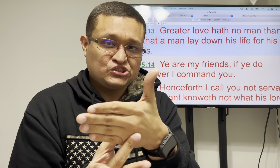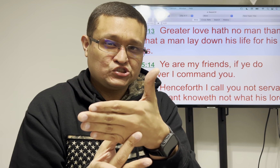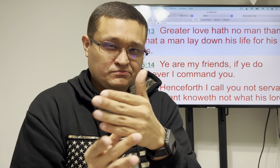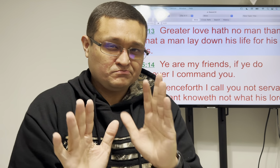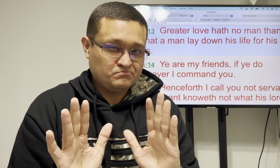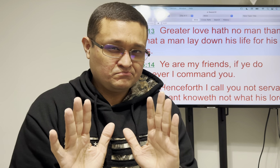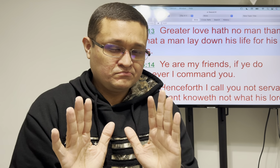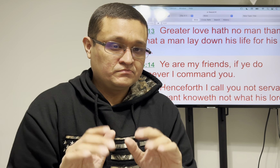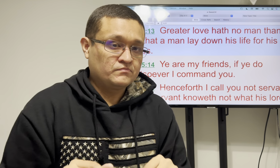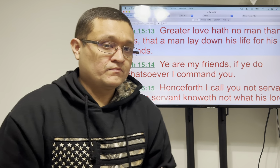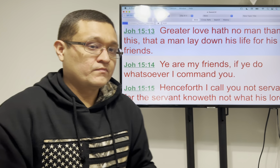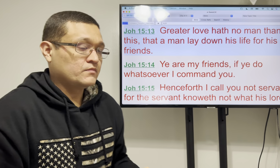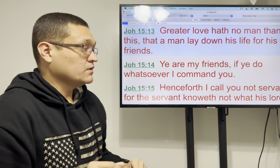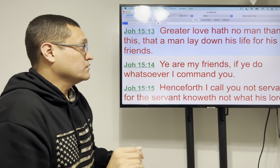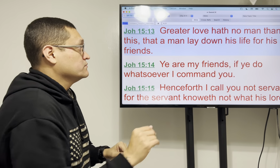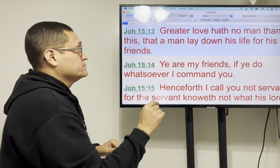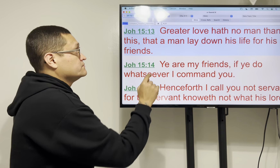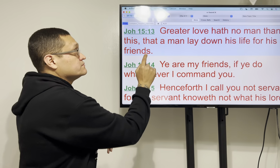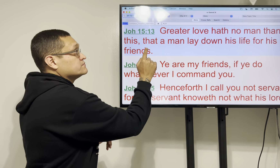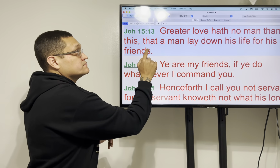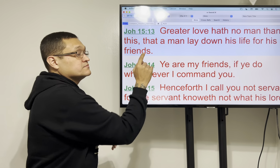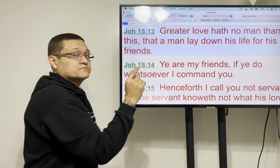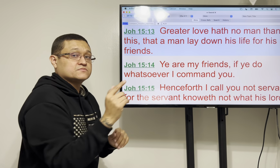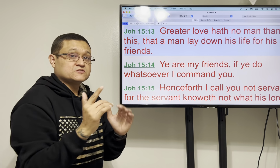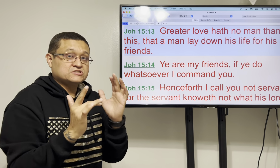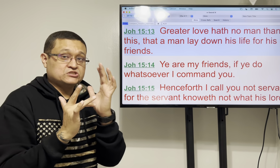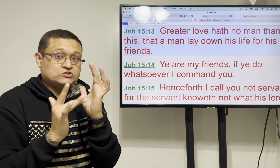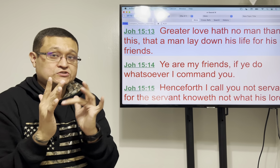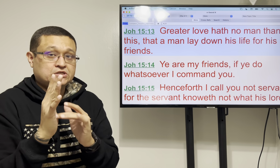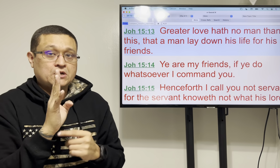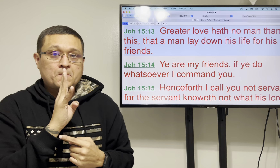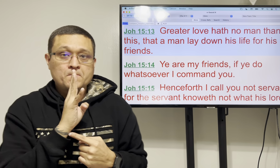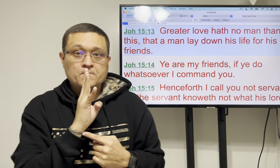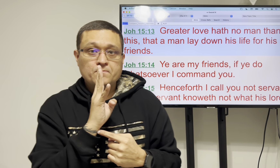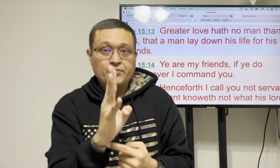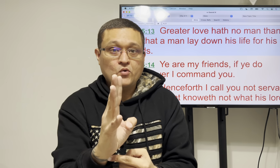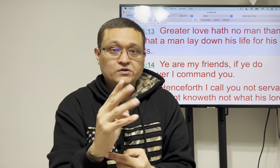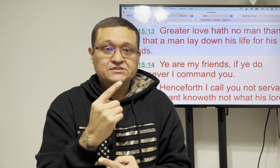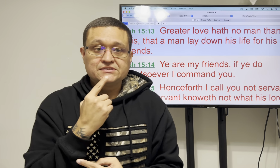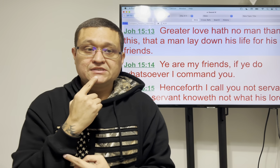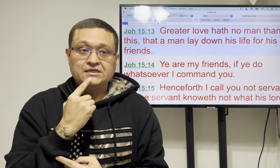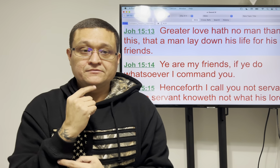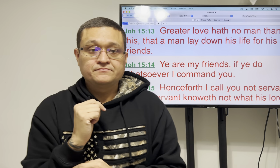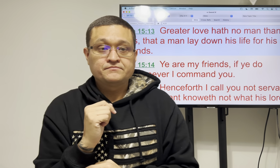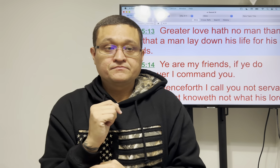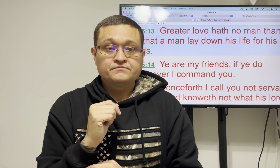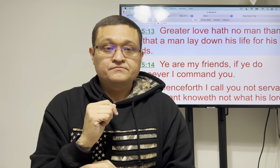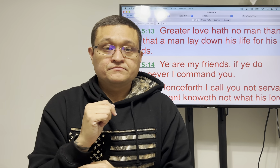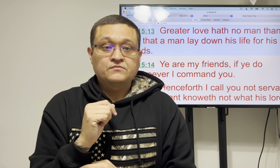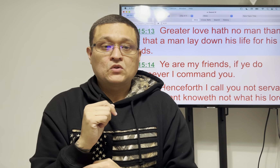so here god's already been manifested as flesh and jesus is speaking here he says